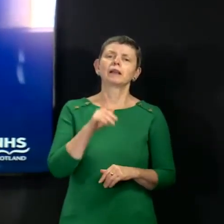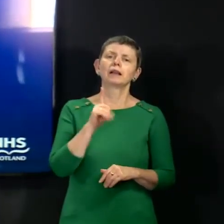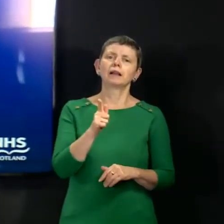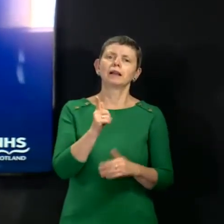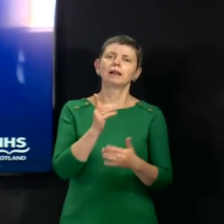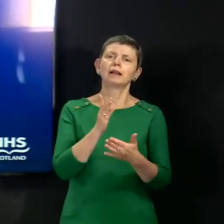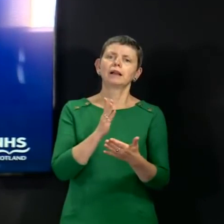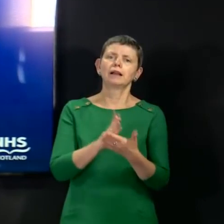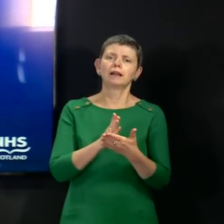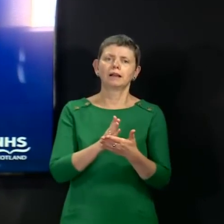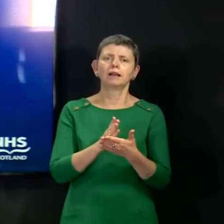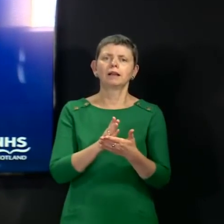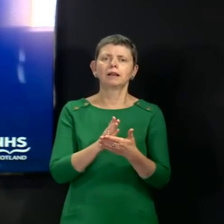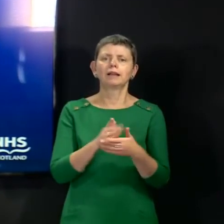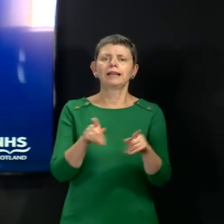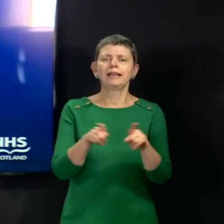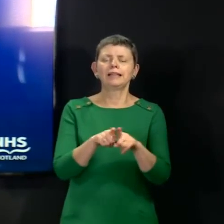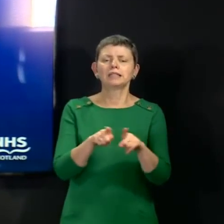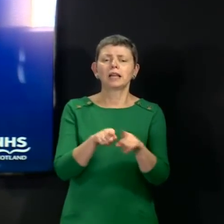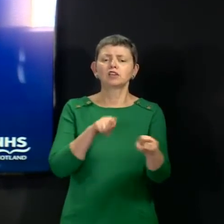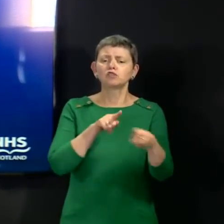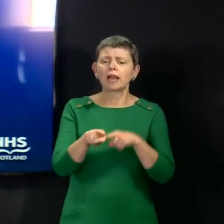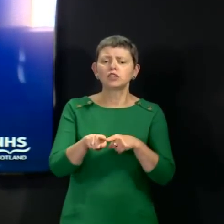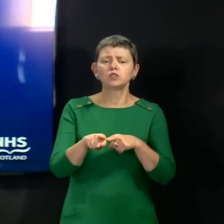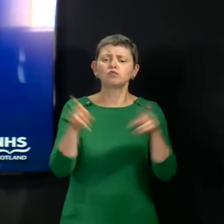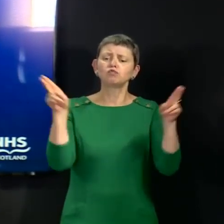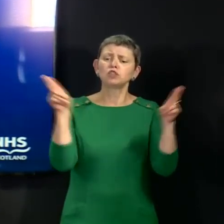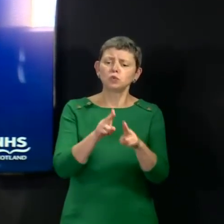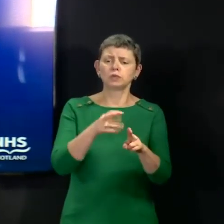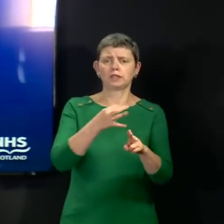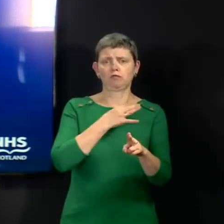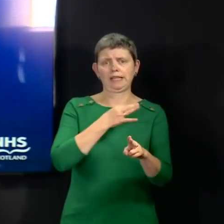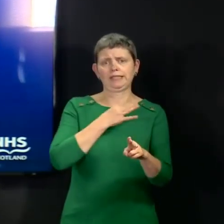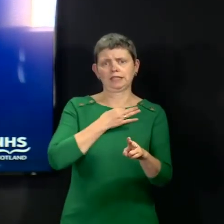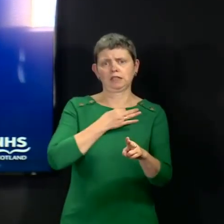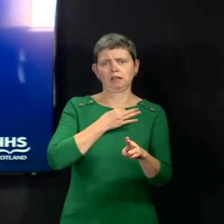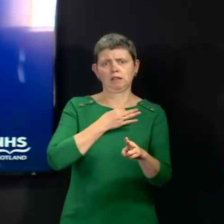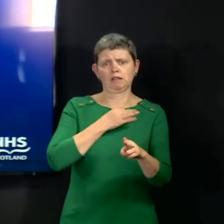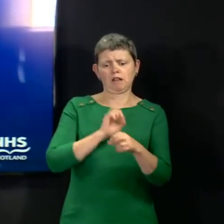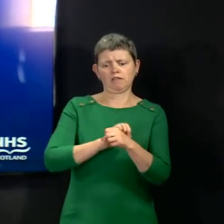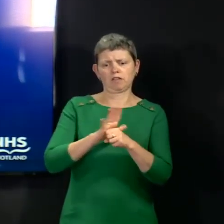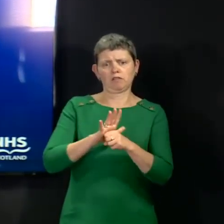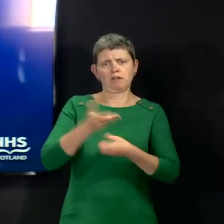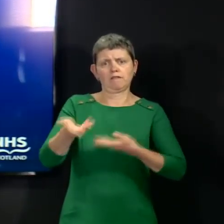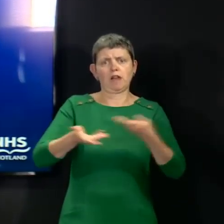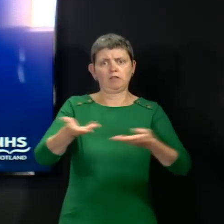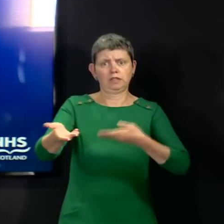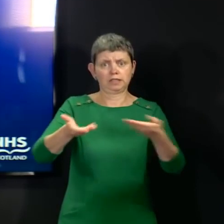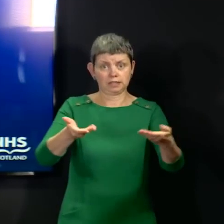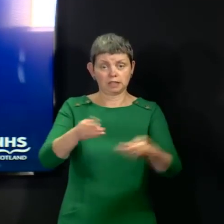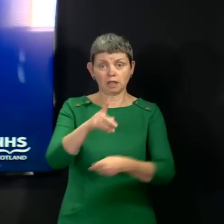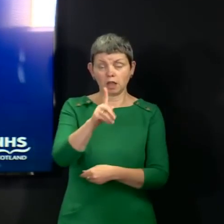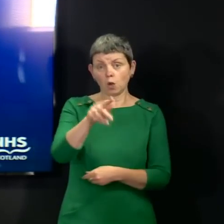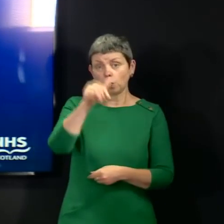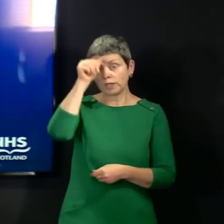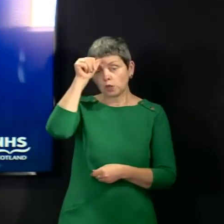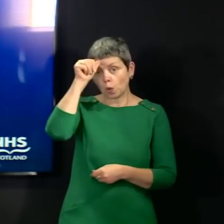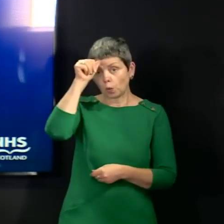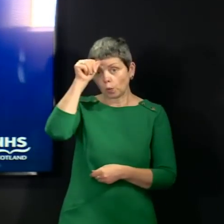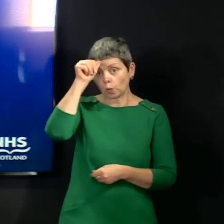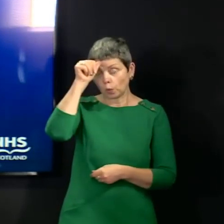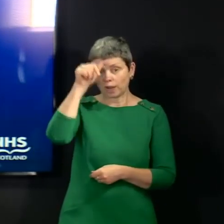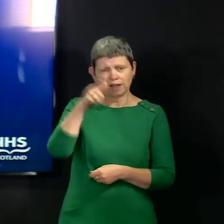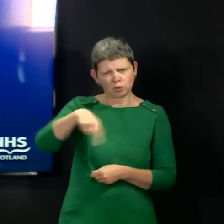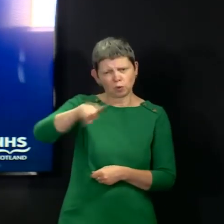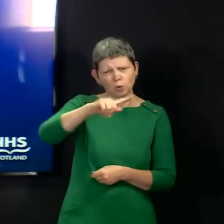anti-risk on top of the virus so we know for certain and the population of Scotland can't have missed